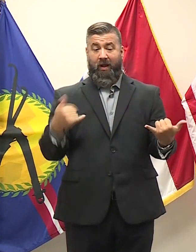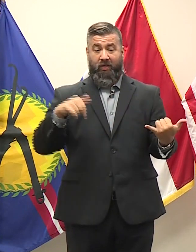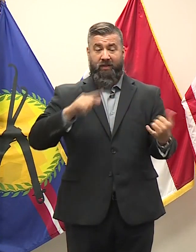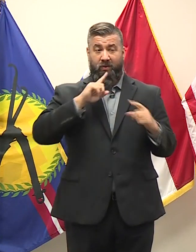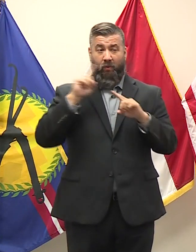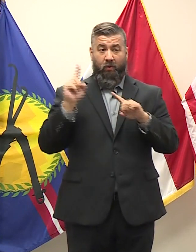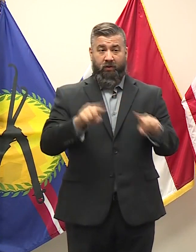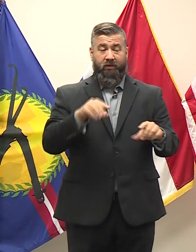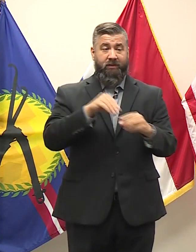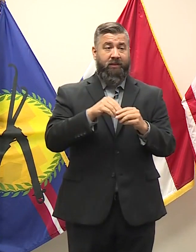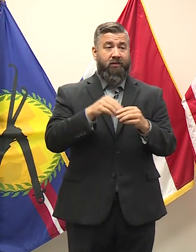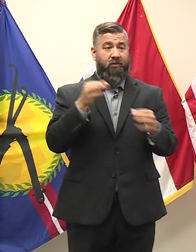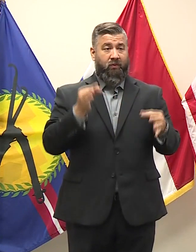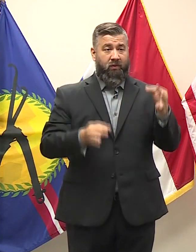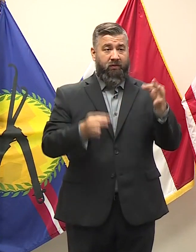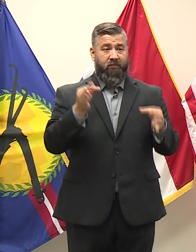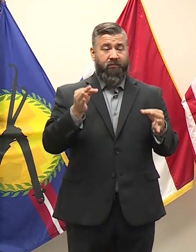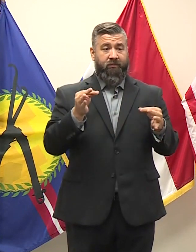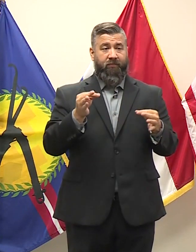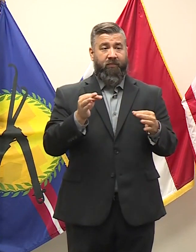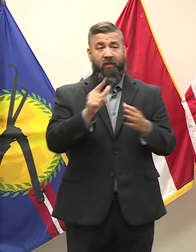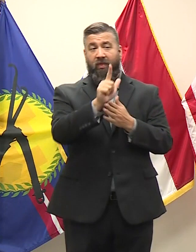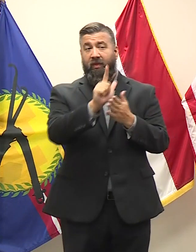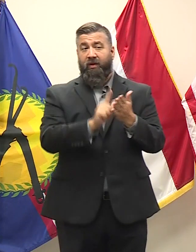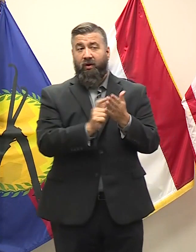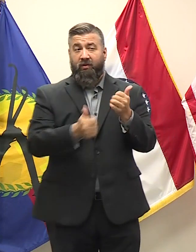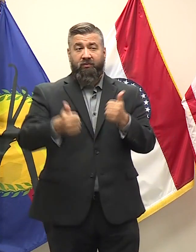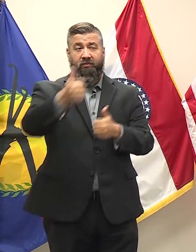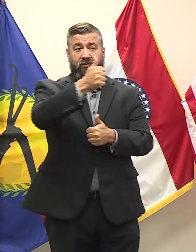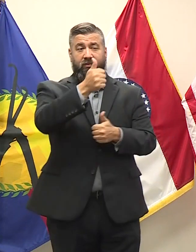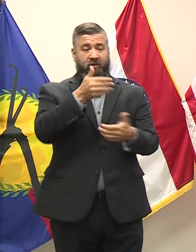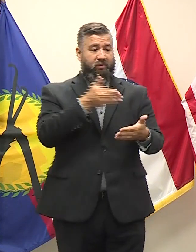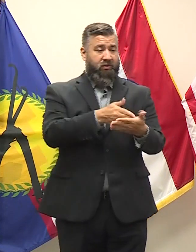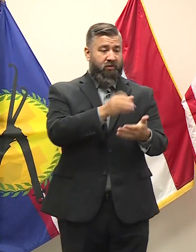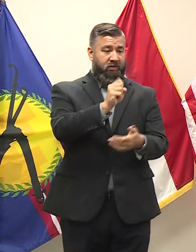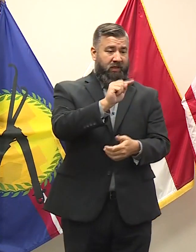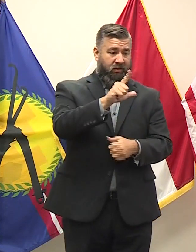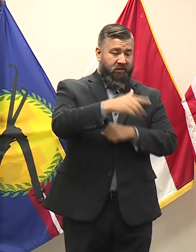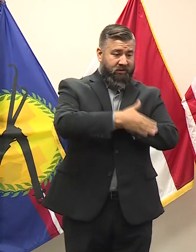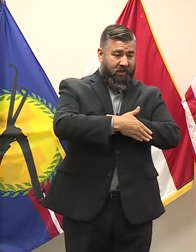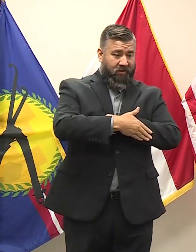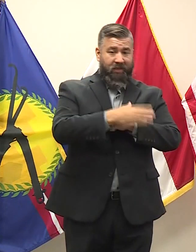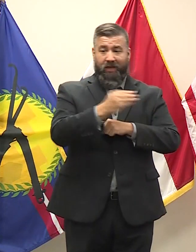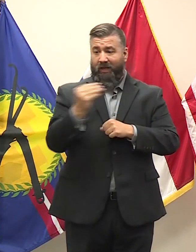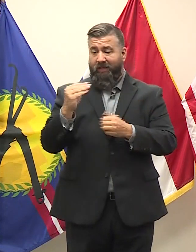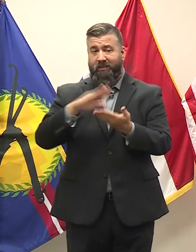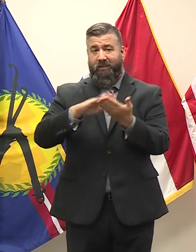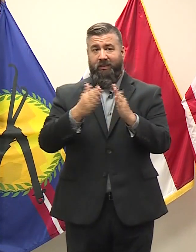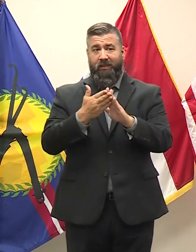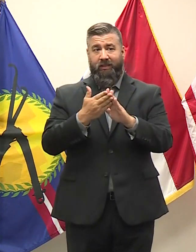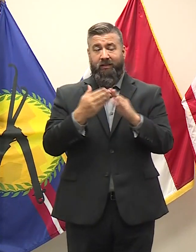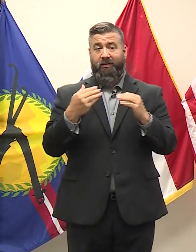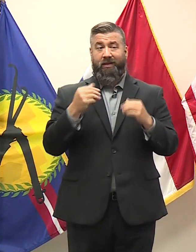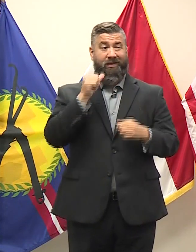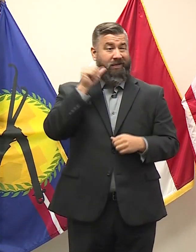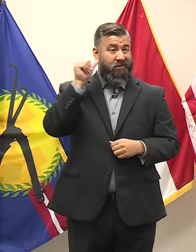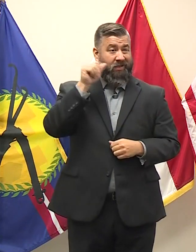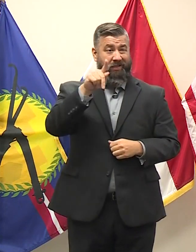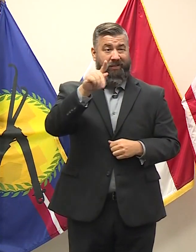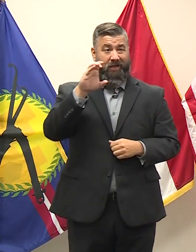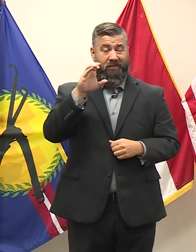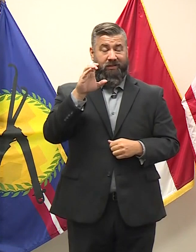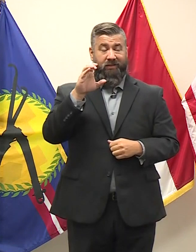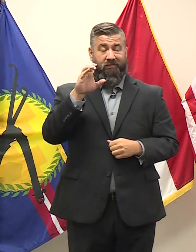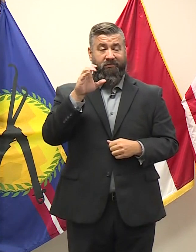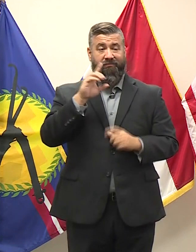The Attorney General has sued St. Louis County, has sued St. Louis City, and since Kansas City issued a mask mandate yesterday, I expect